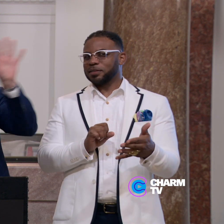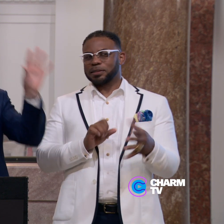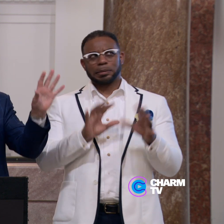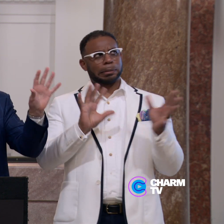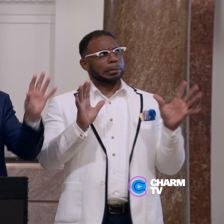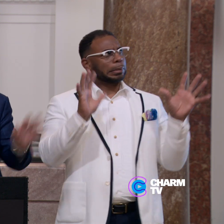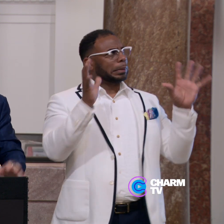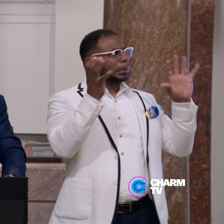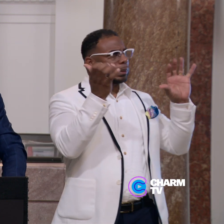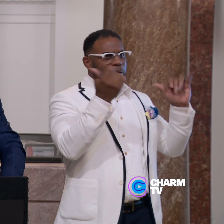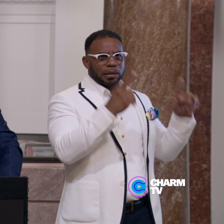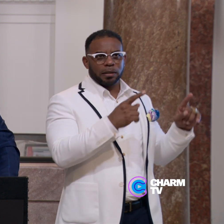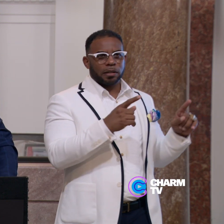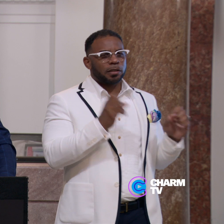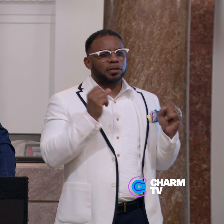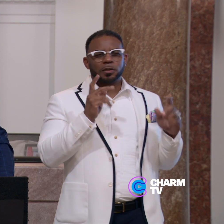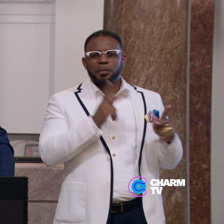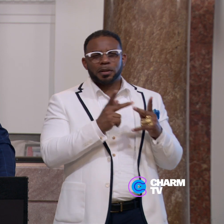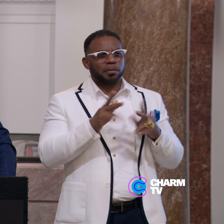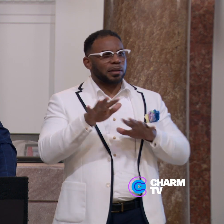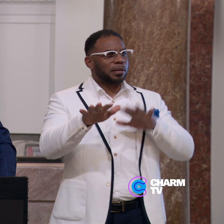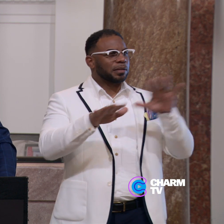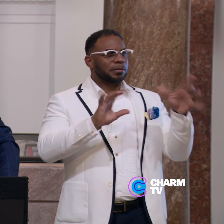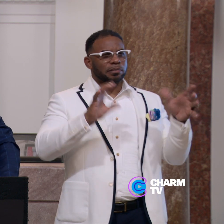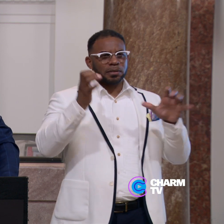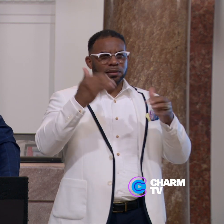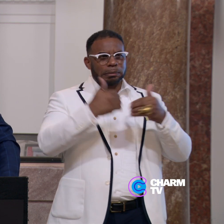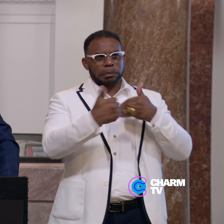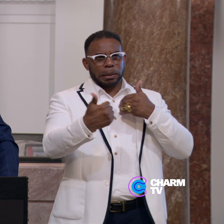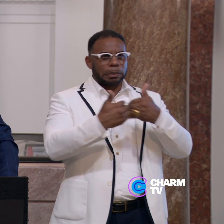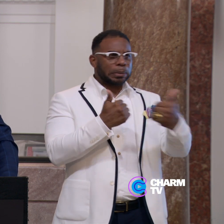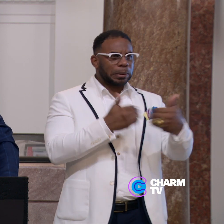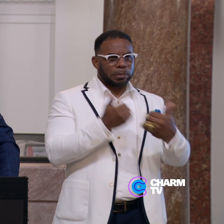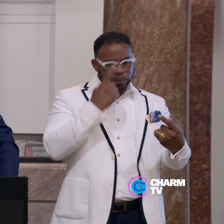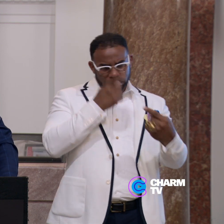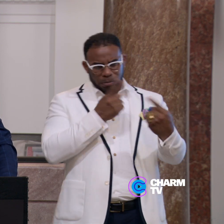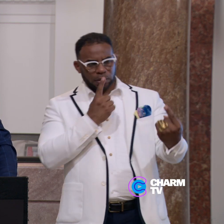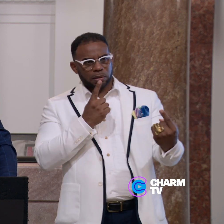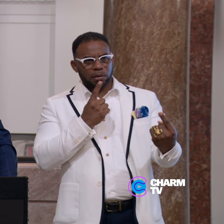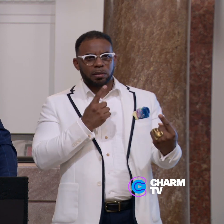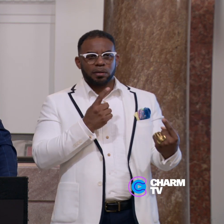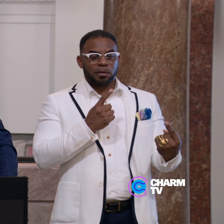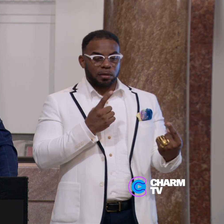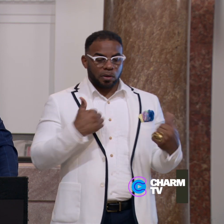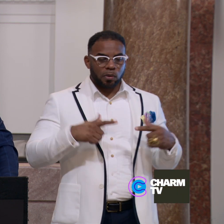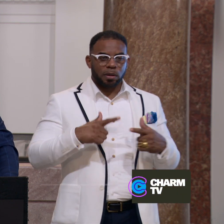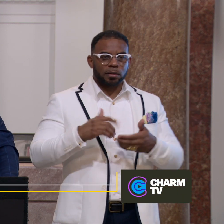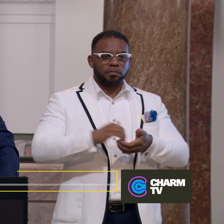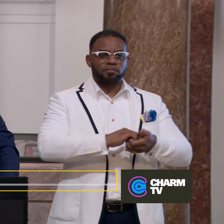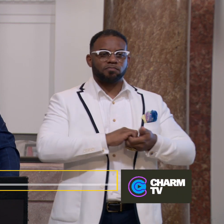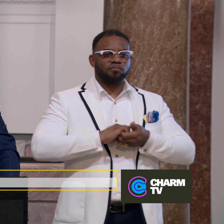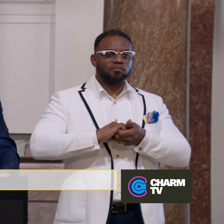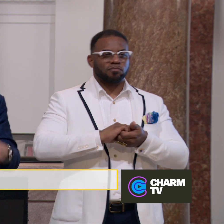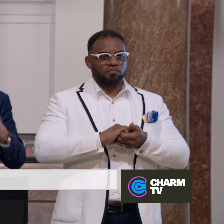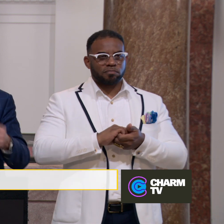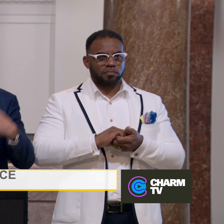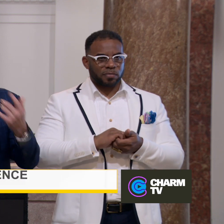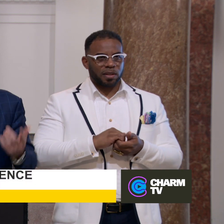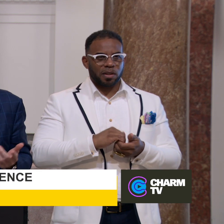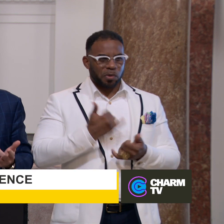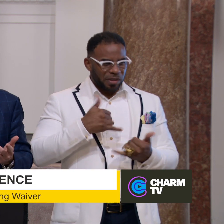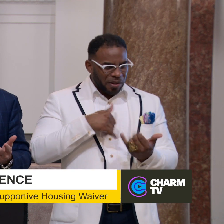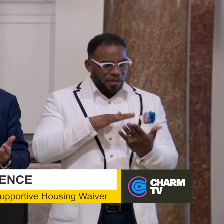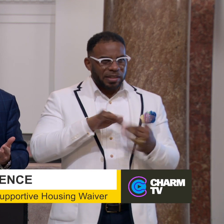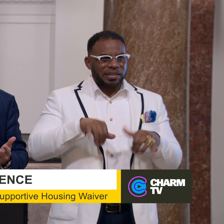chaos that's going on so many places and so much divisiveness, divided components that we're all facing